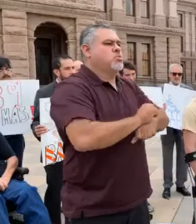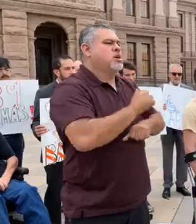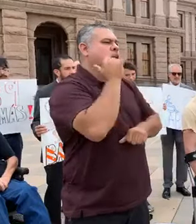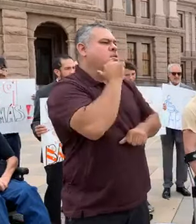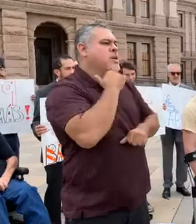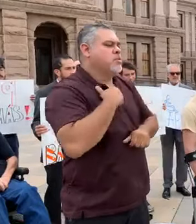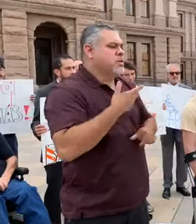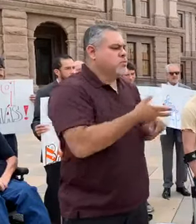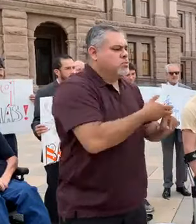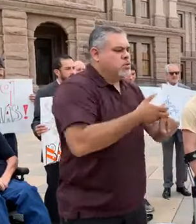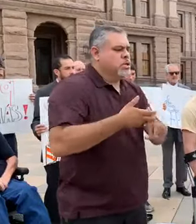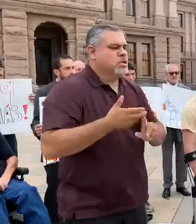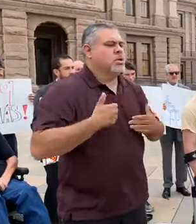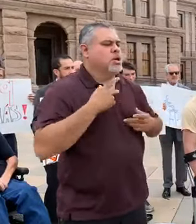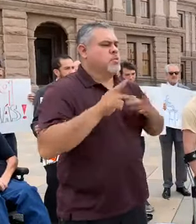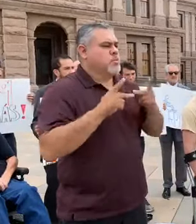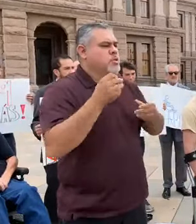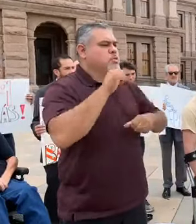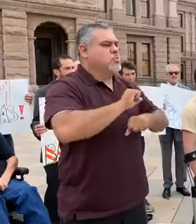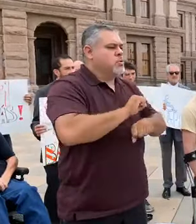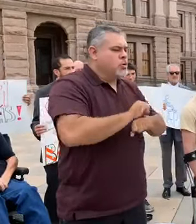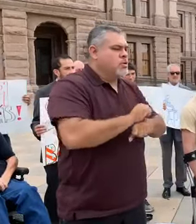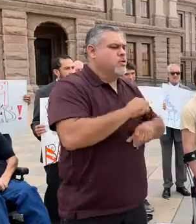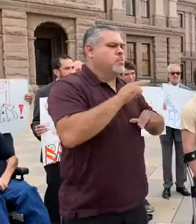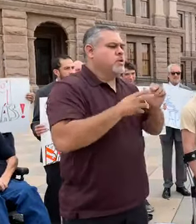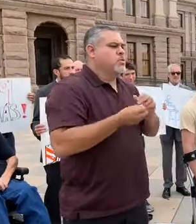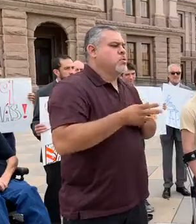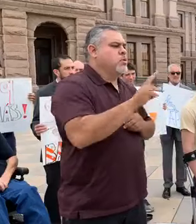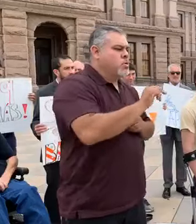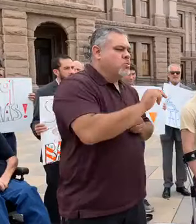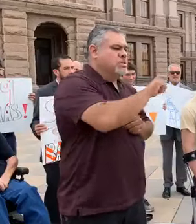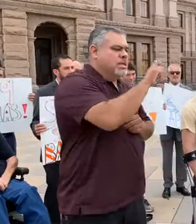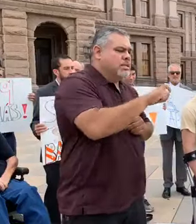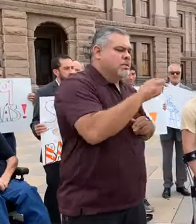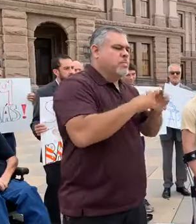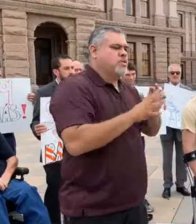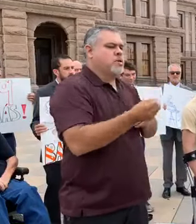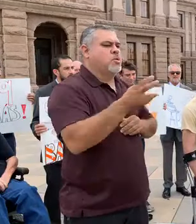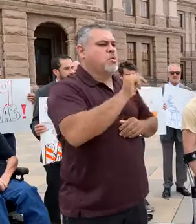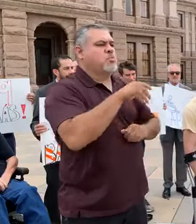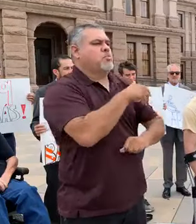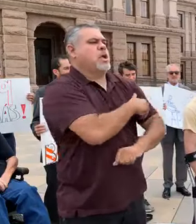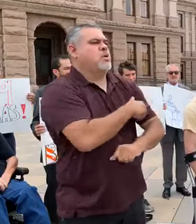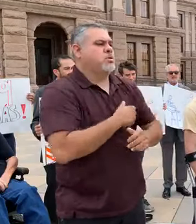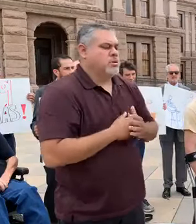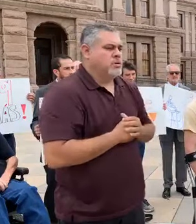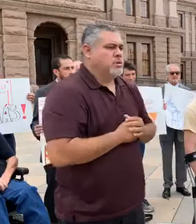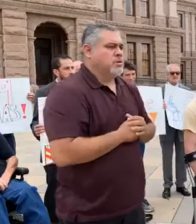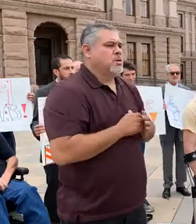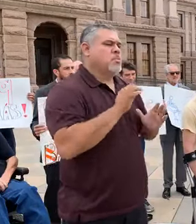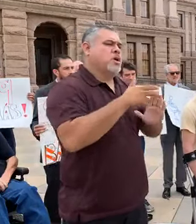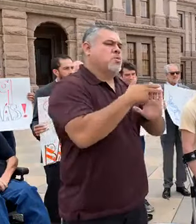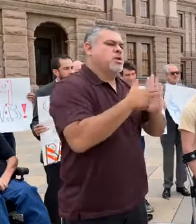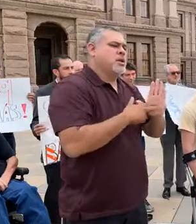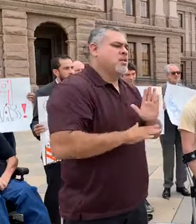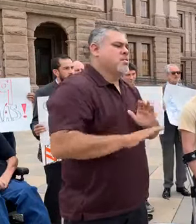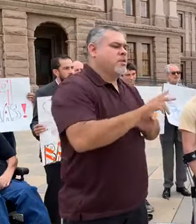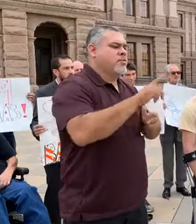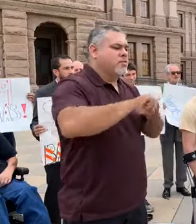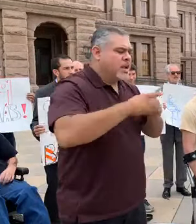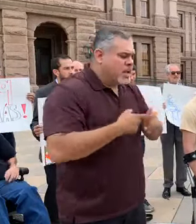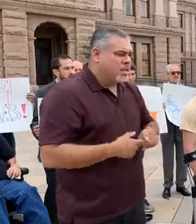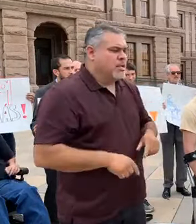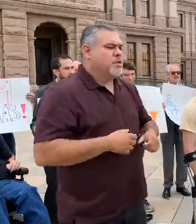people into the work of building their own Texas and building their own power. By registering their friends,